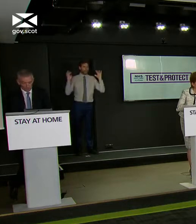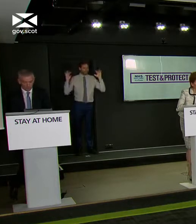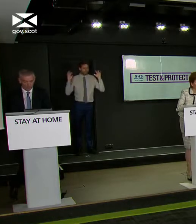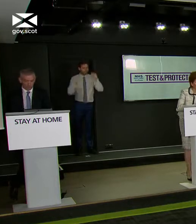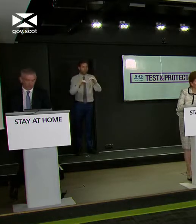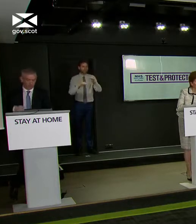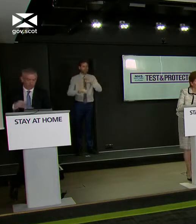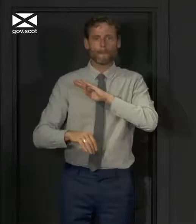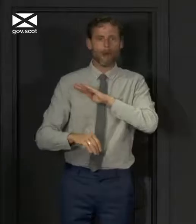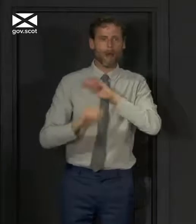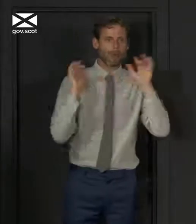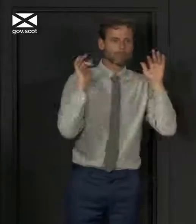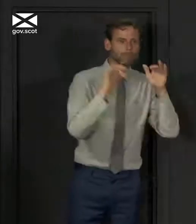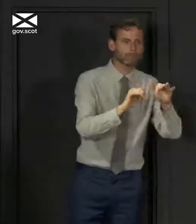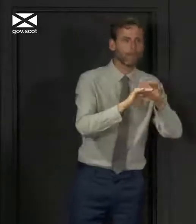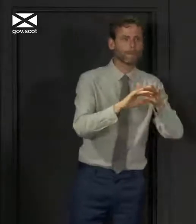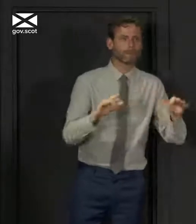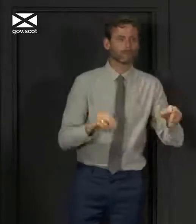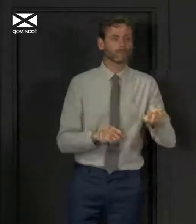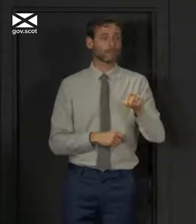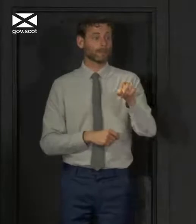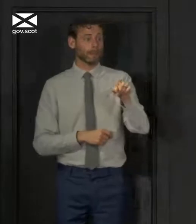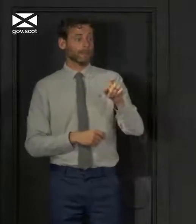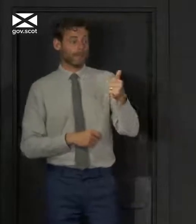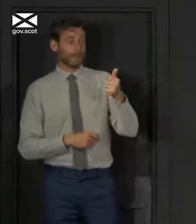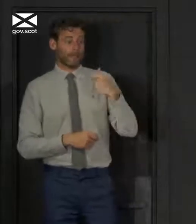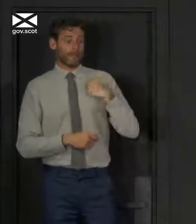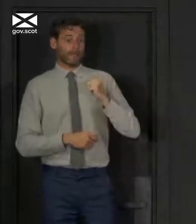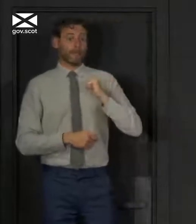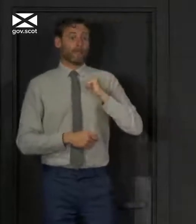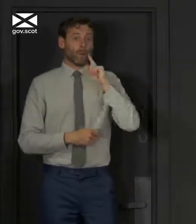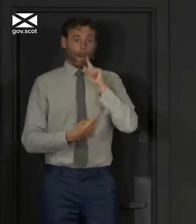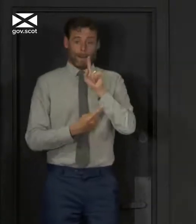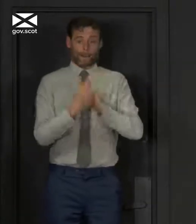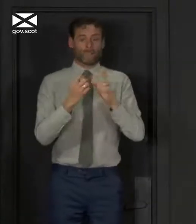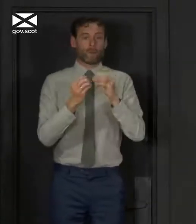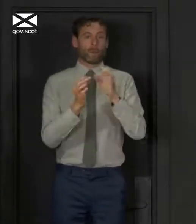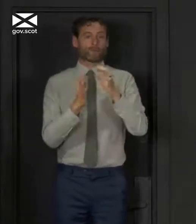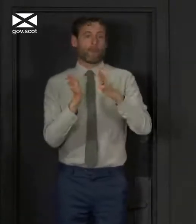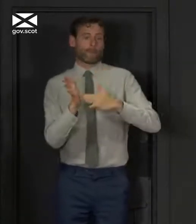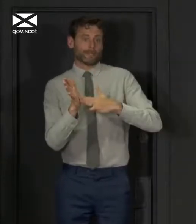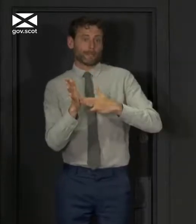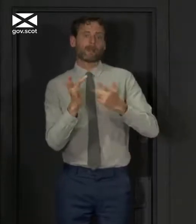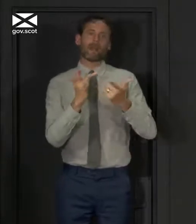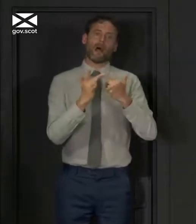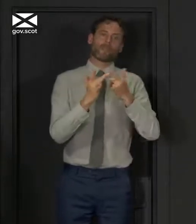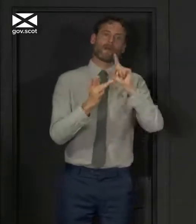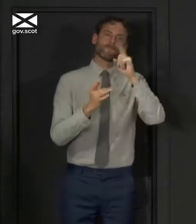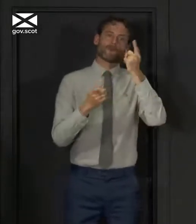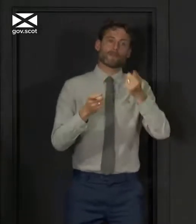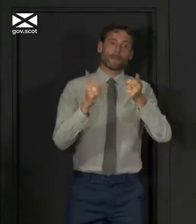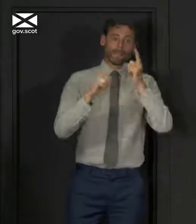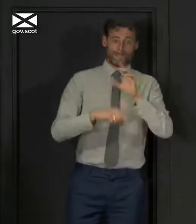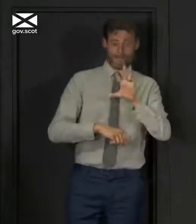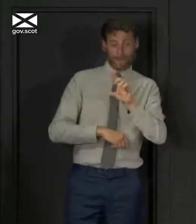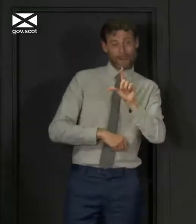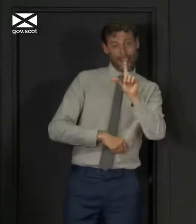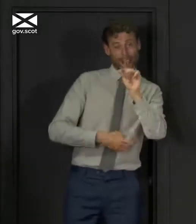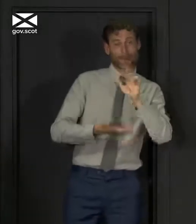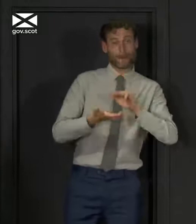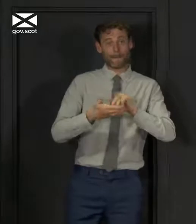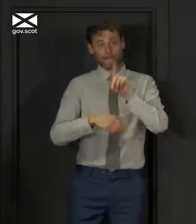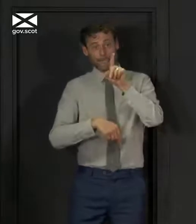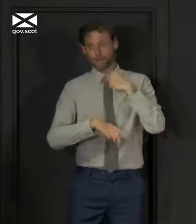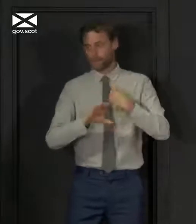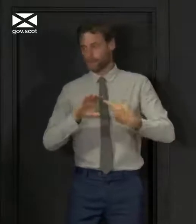okay Simon I am due to have a discussion with the Prime Minister and the other First Ministers in precisely 11 minutes time